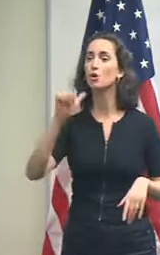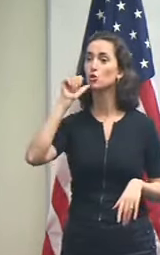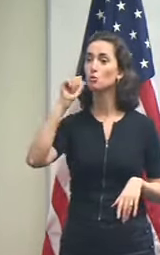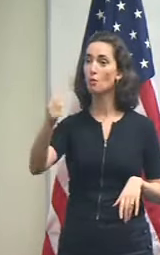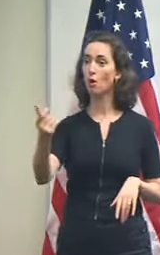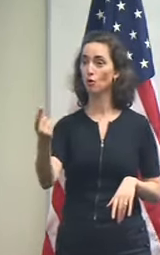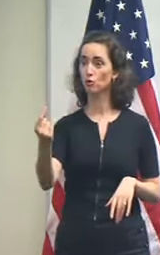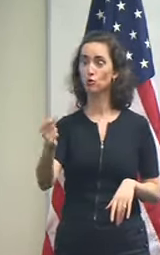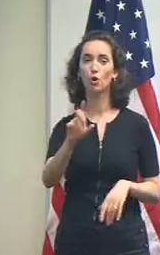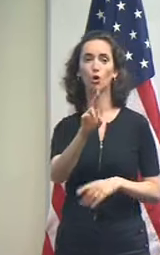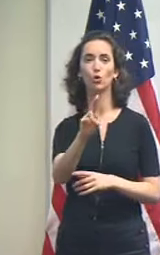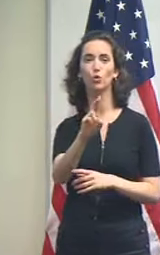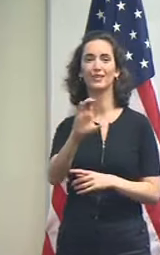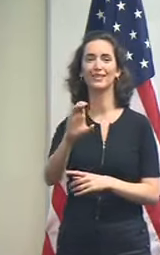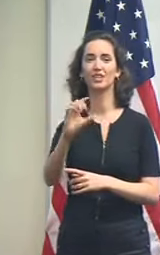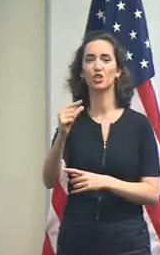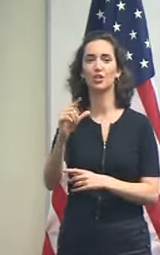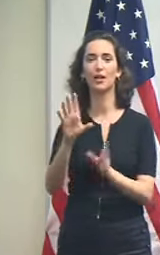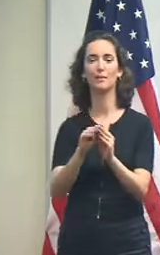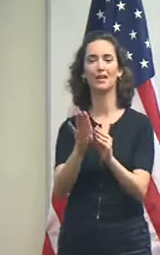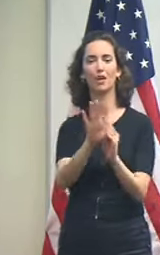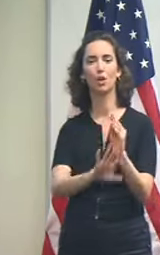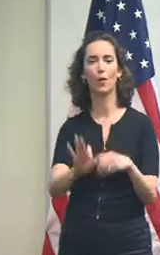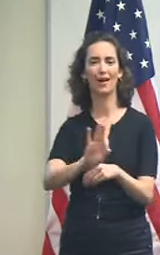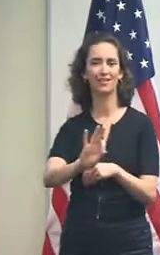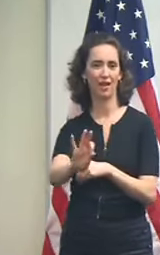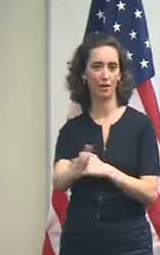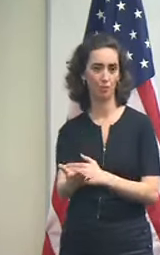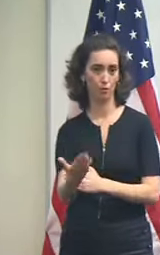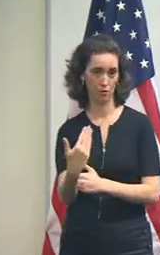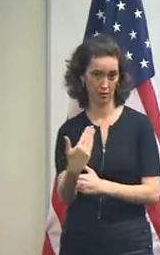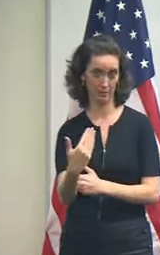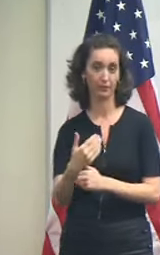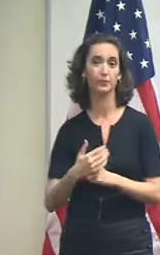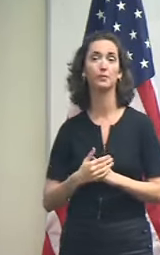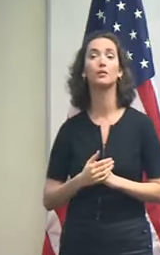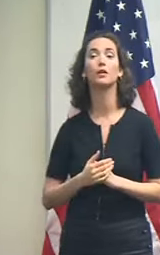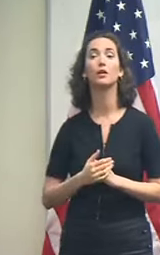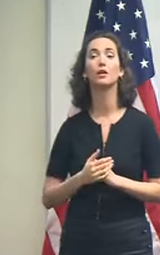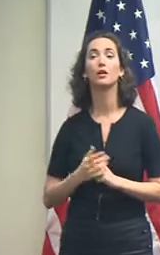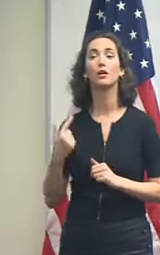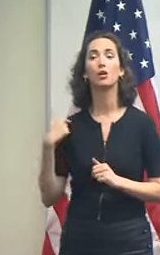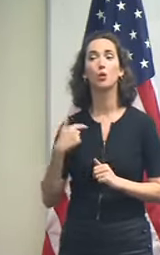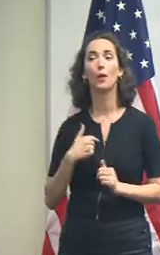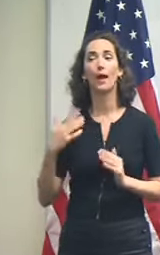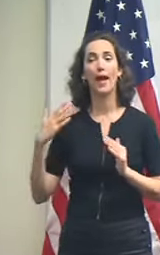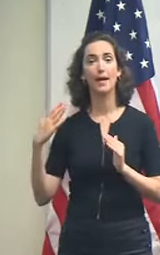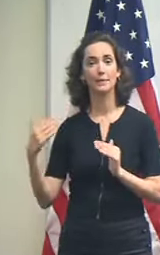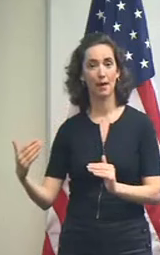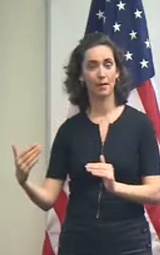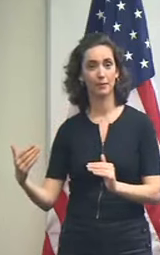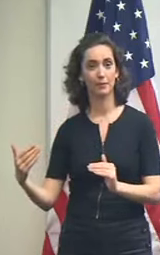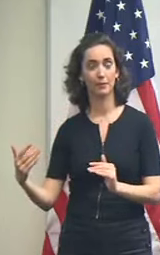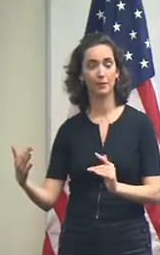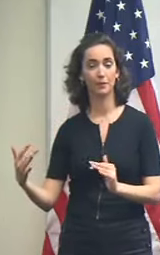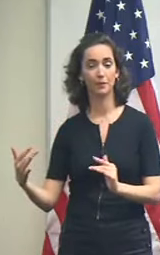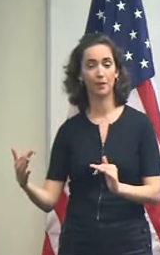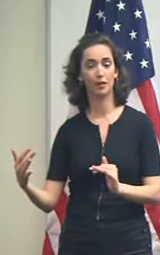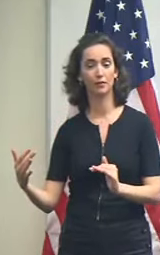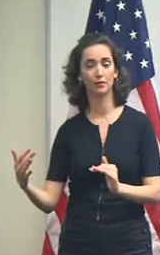going to have a UCG meeting at about 9 o'clock in the morning we do expect to have a